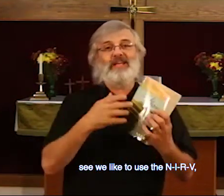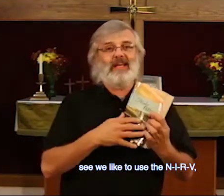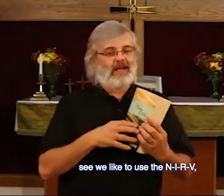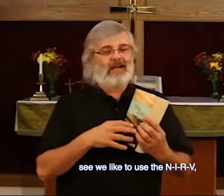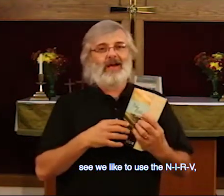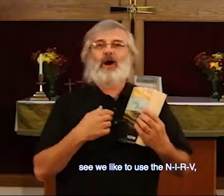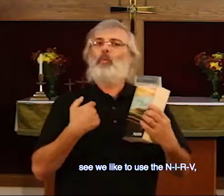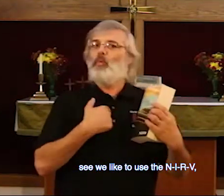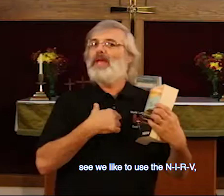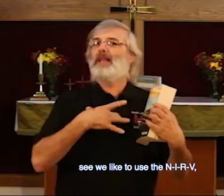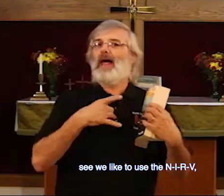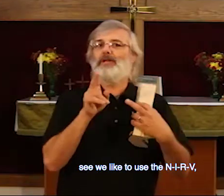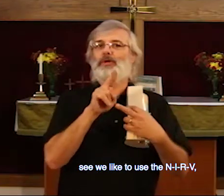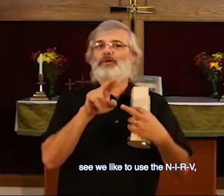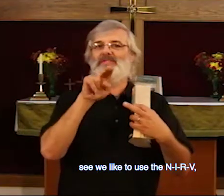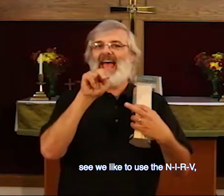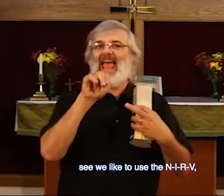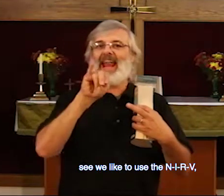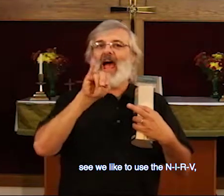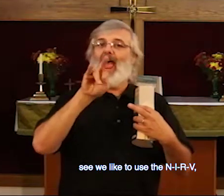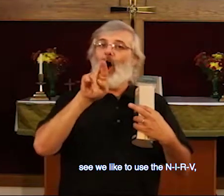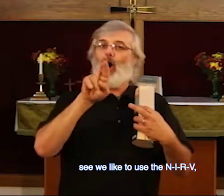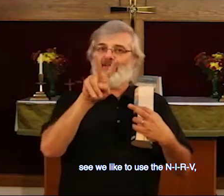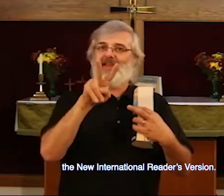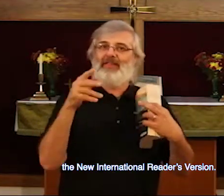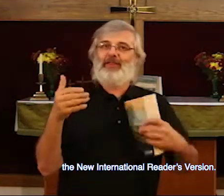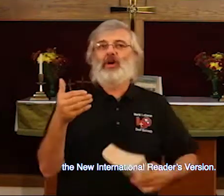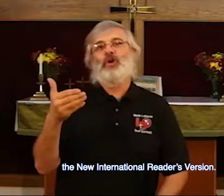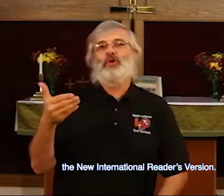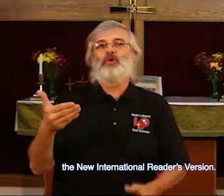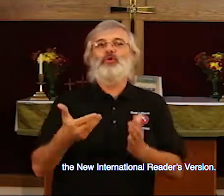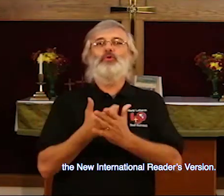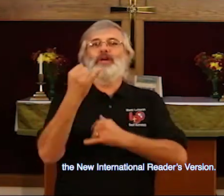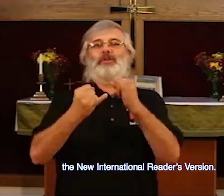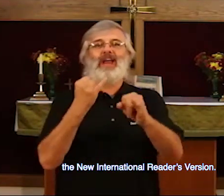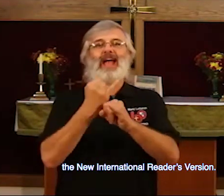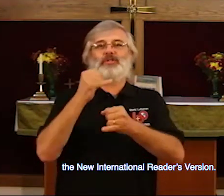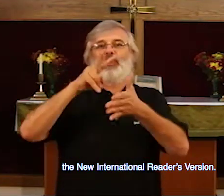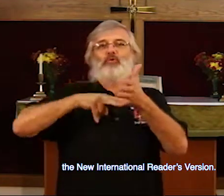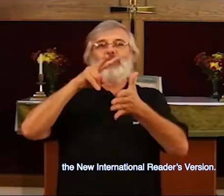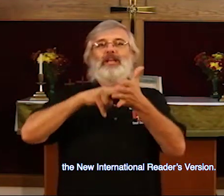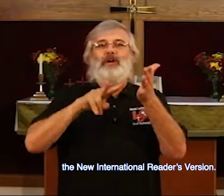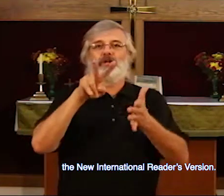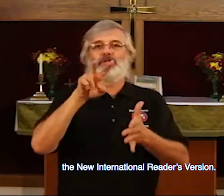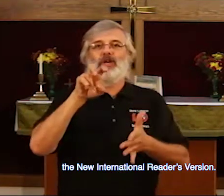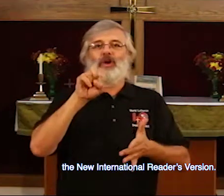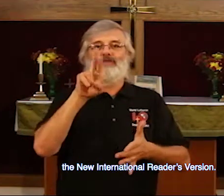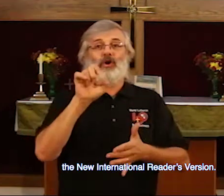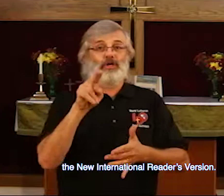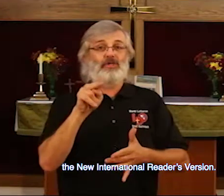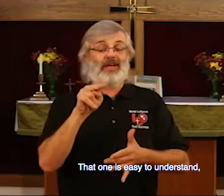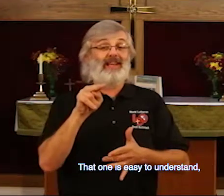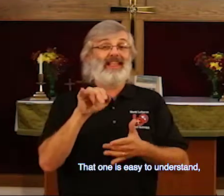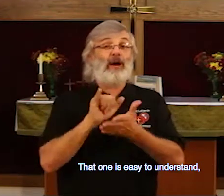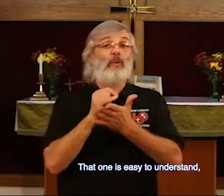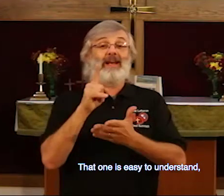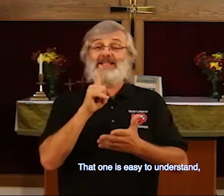see, we like to use the NIRB, the New International Reader's Version. That one is